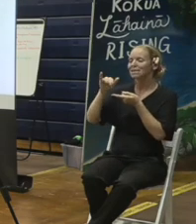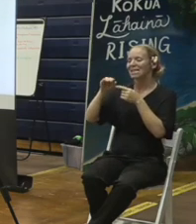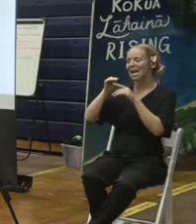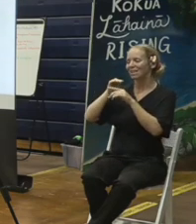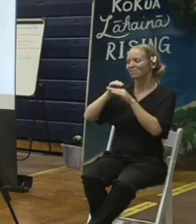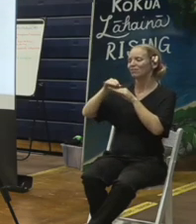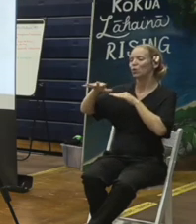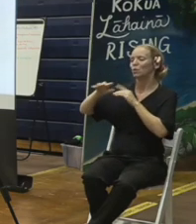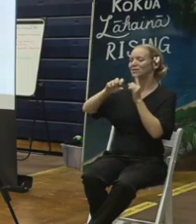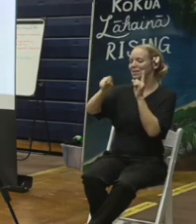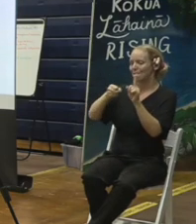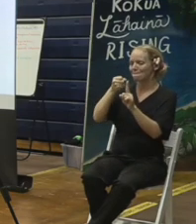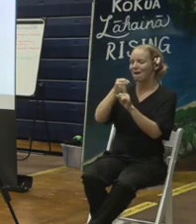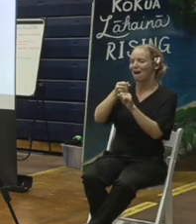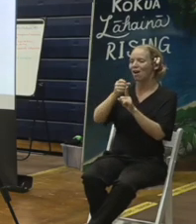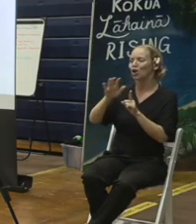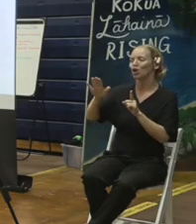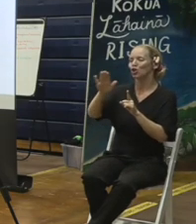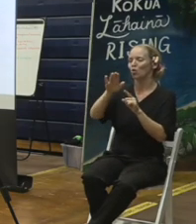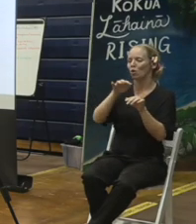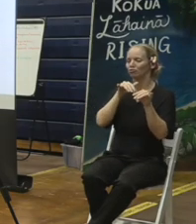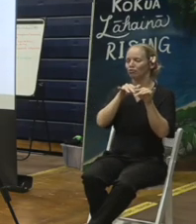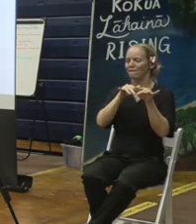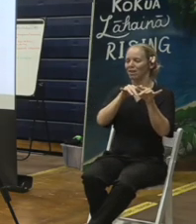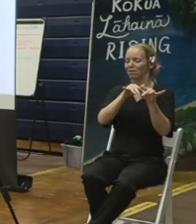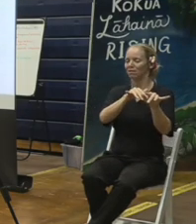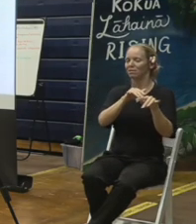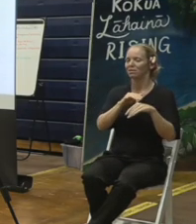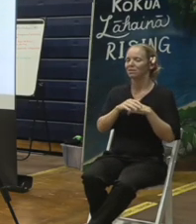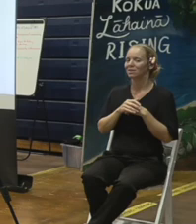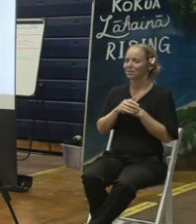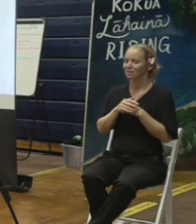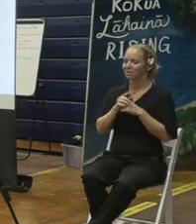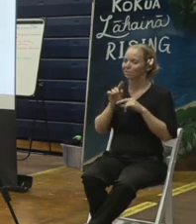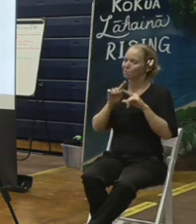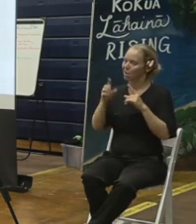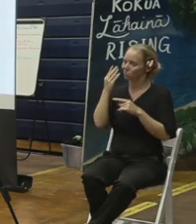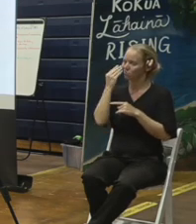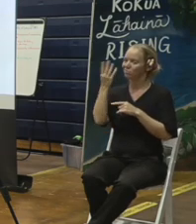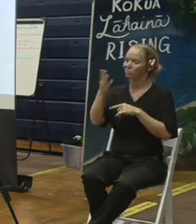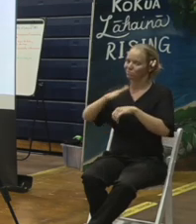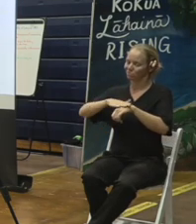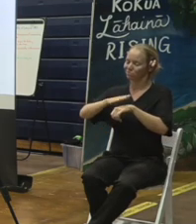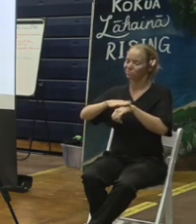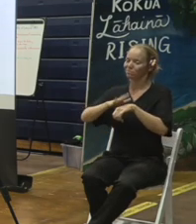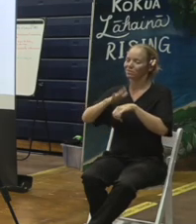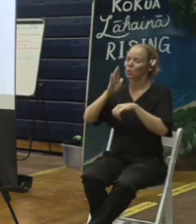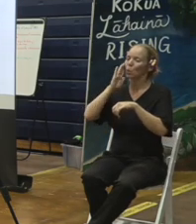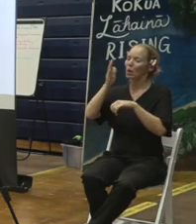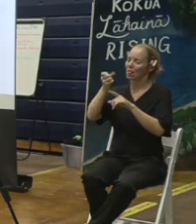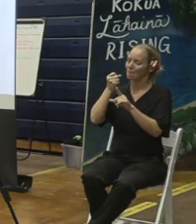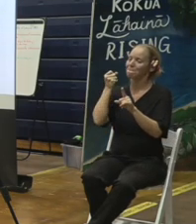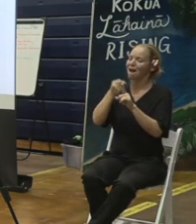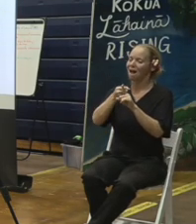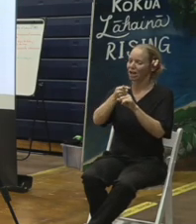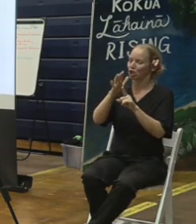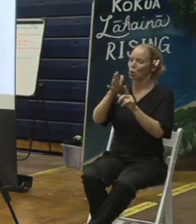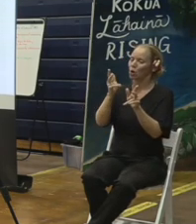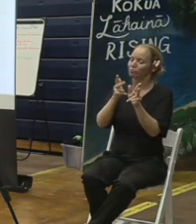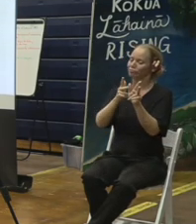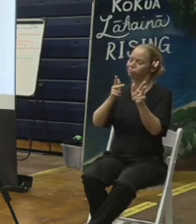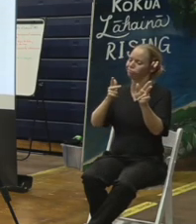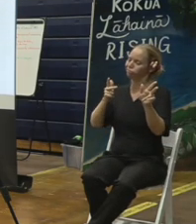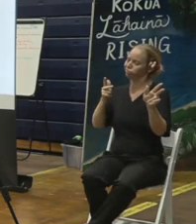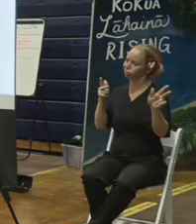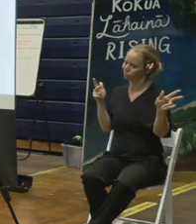come out of Lahaina. There will be a lot of trucks, as you can anticipate. So, again, I certainly will not